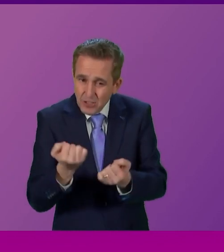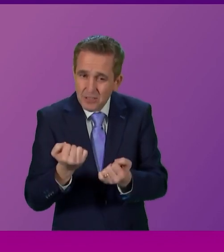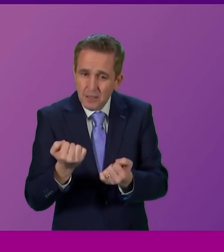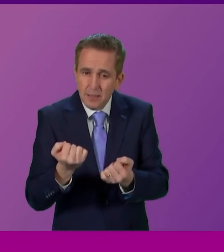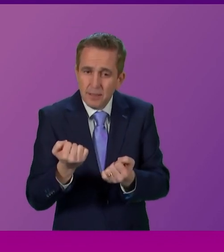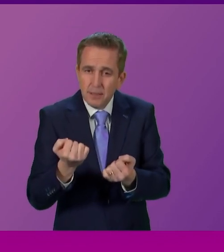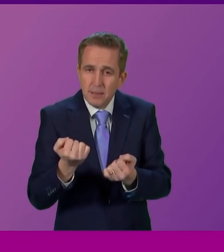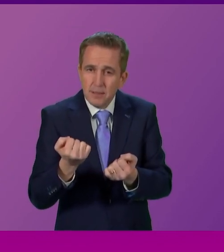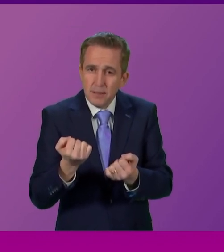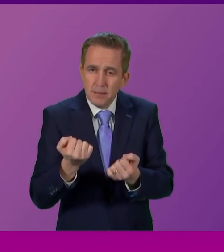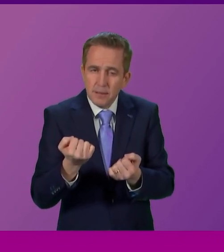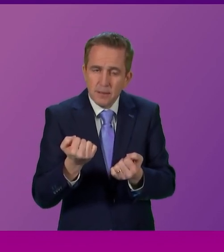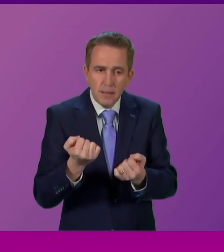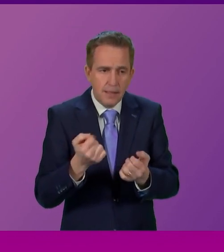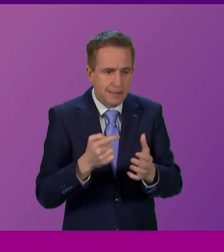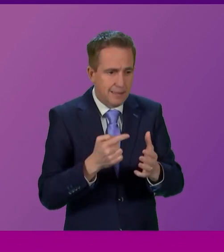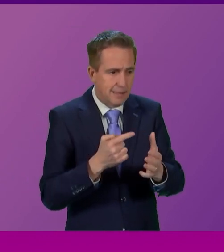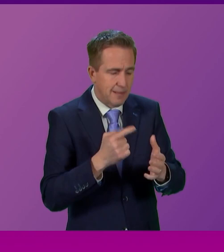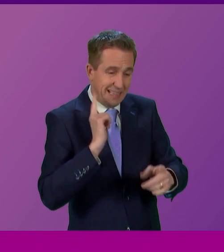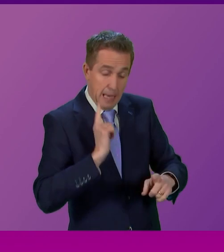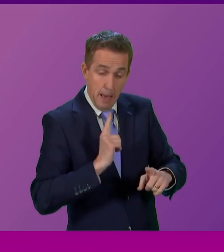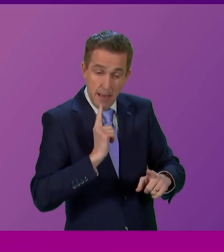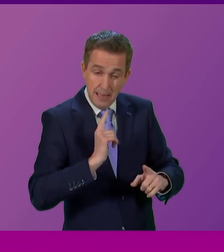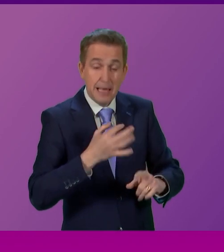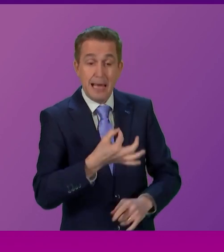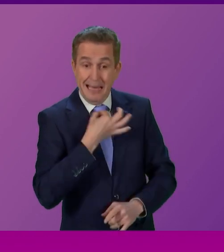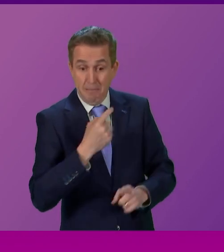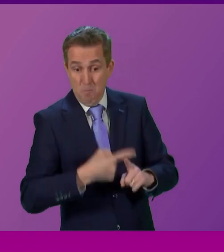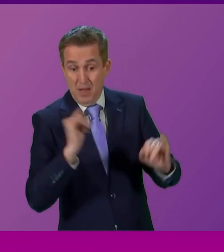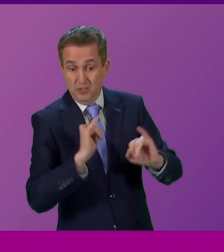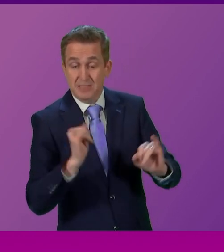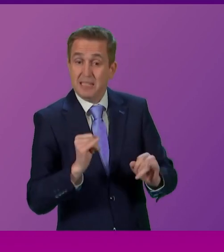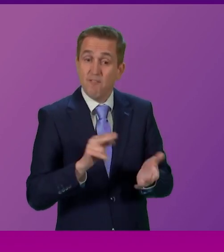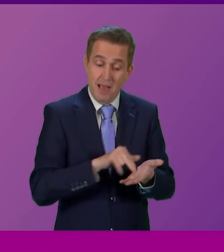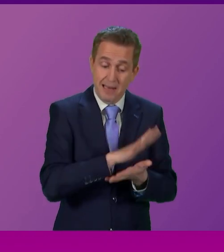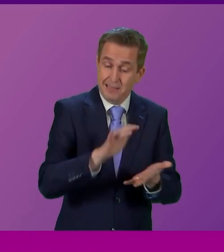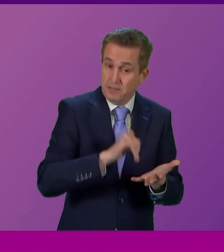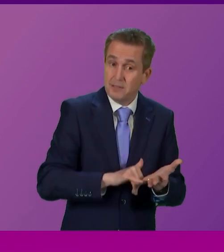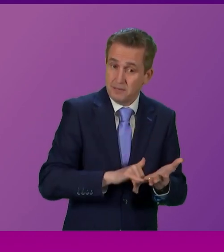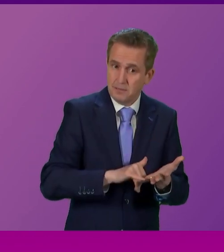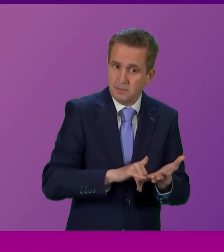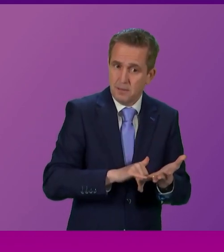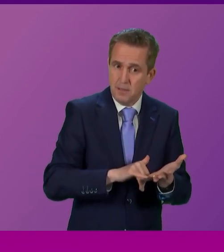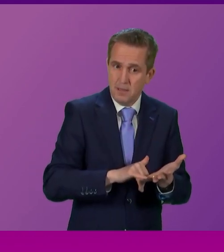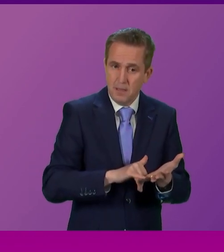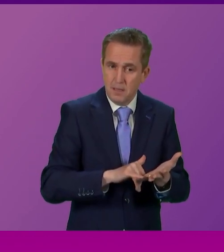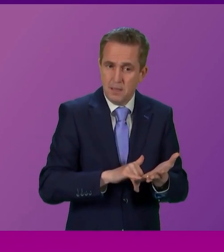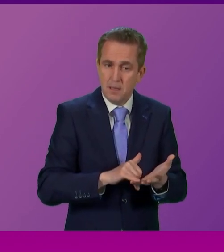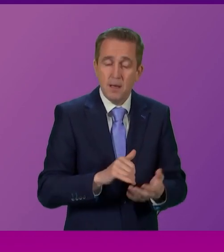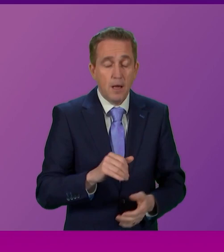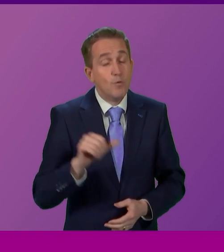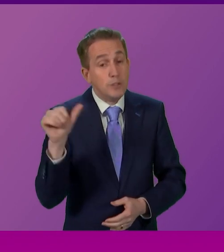emergency engulfing our health service. And we should be discussing our NHS